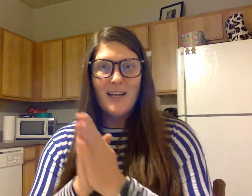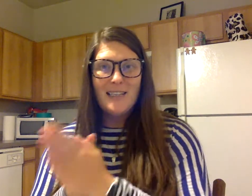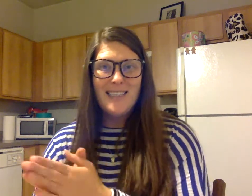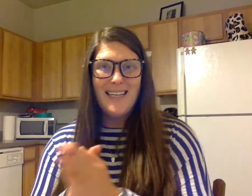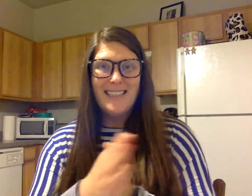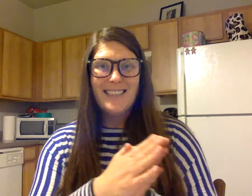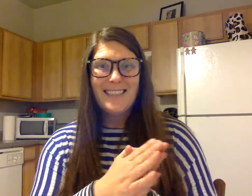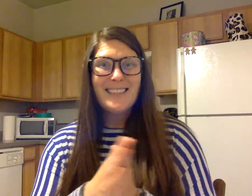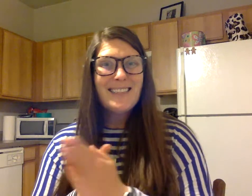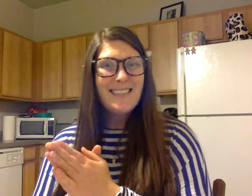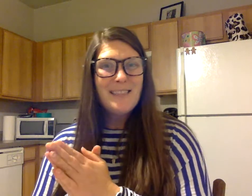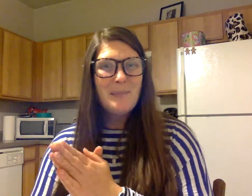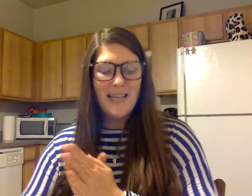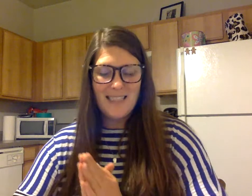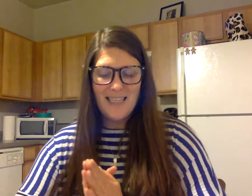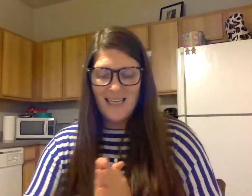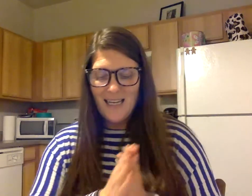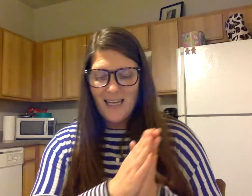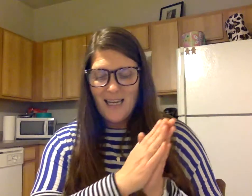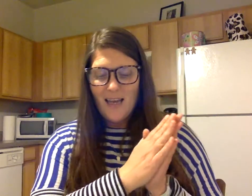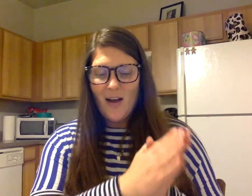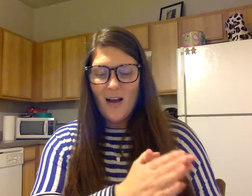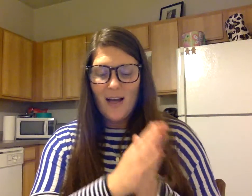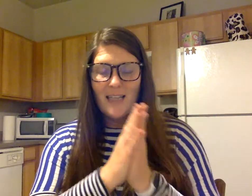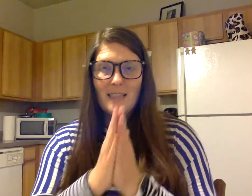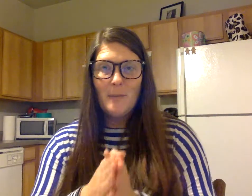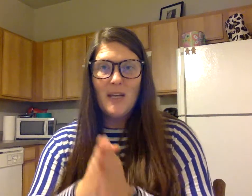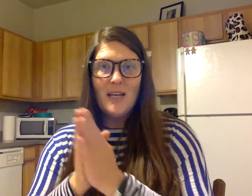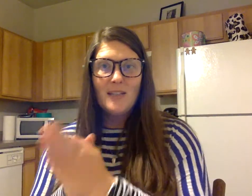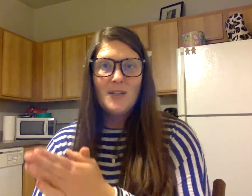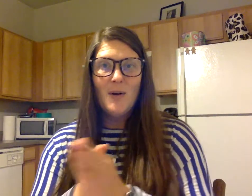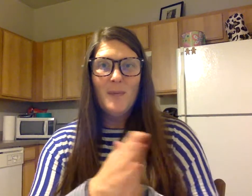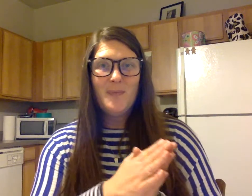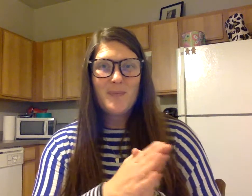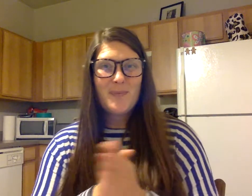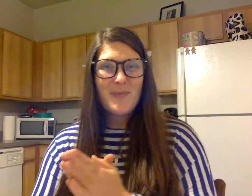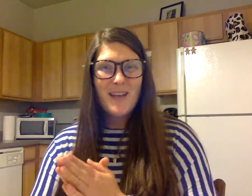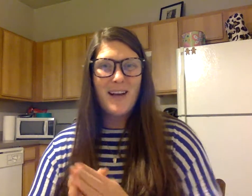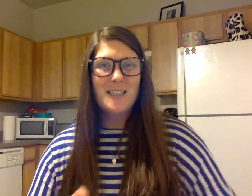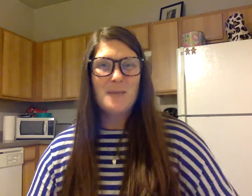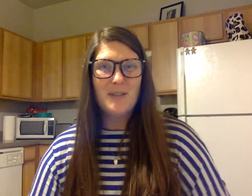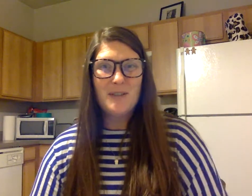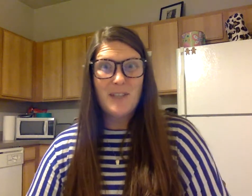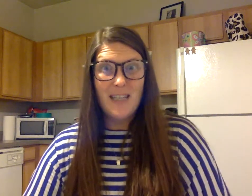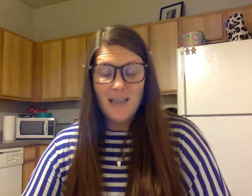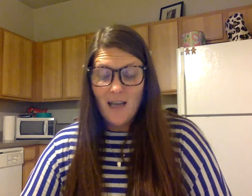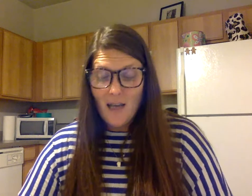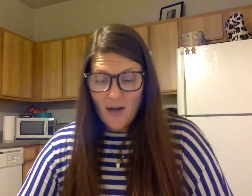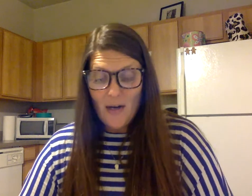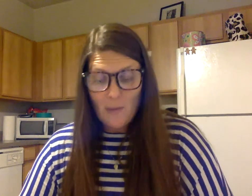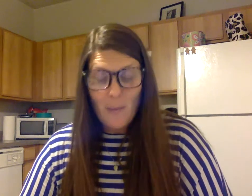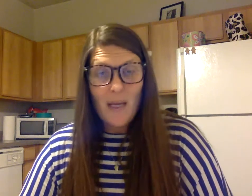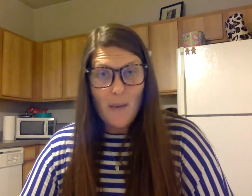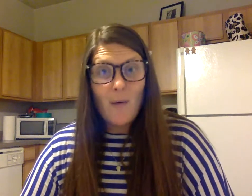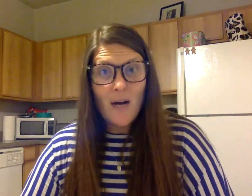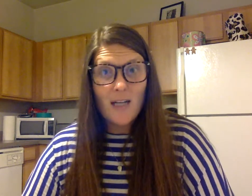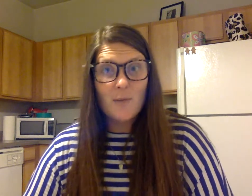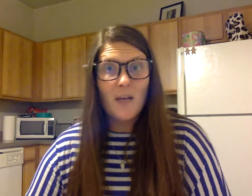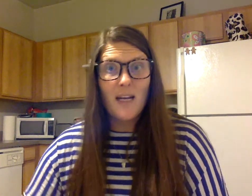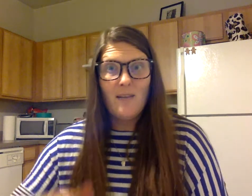Magazine, magazine. Hospital, hospital. Good. All right, repeat my words. We're going to give